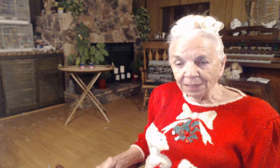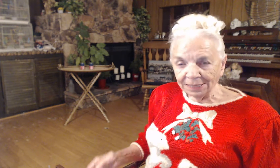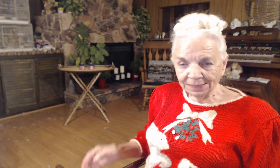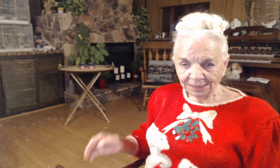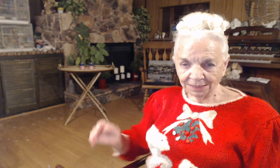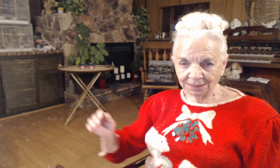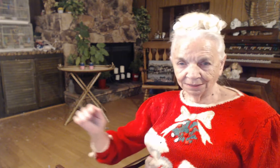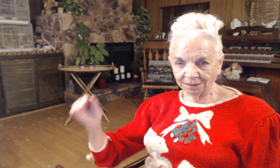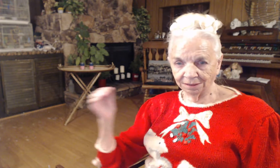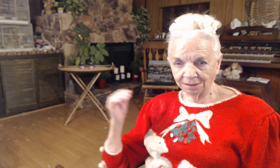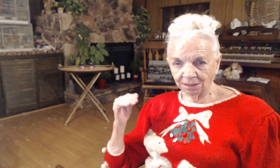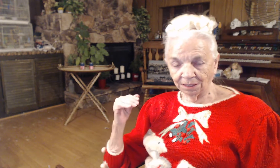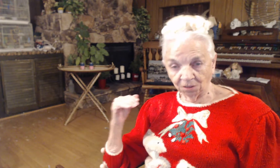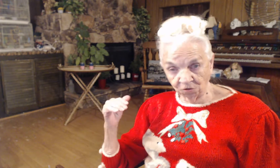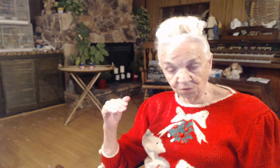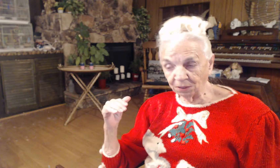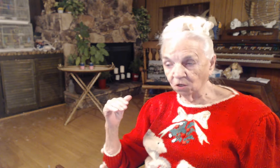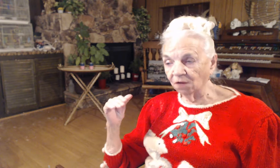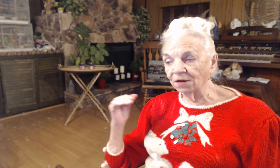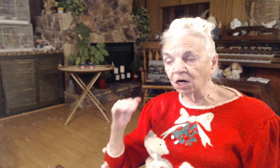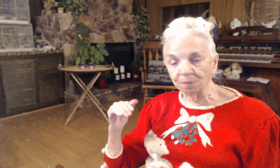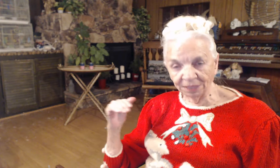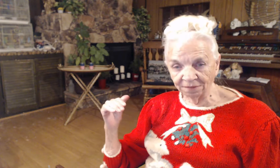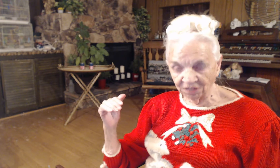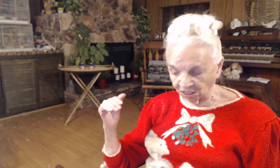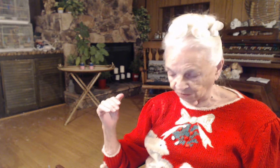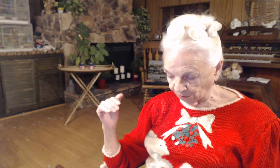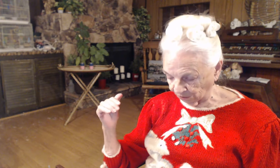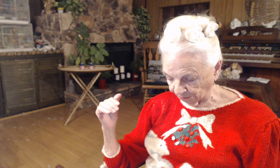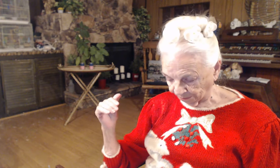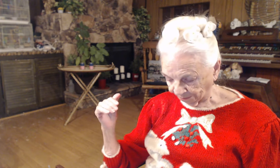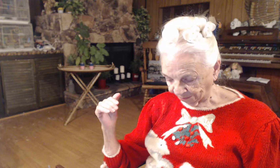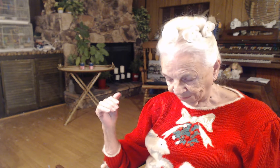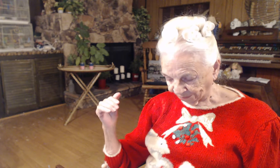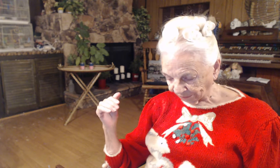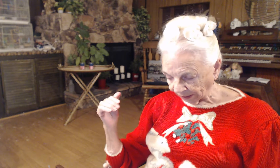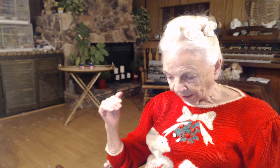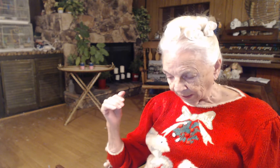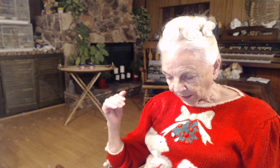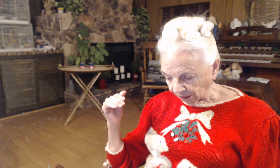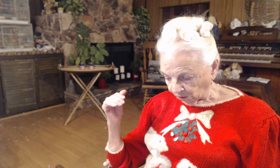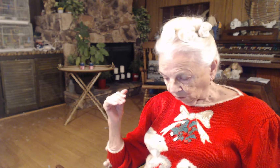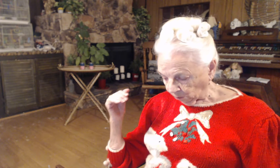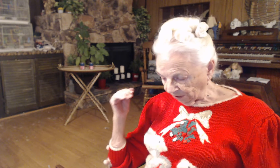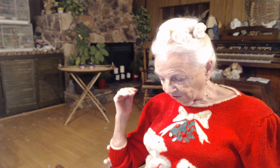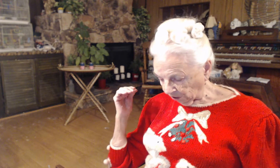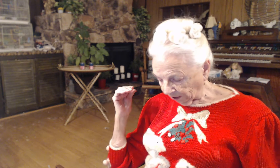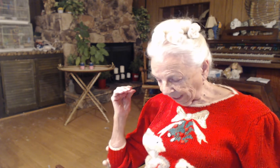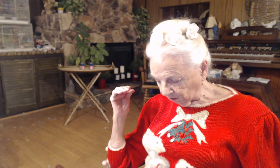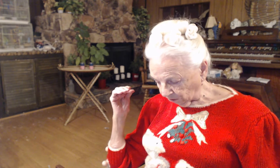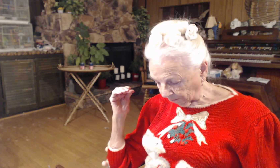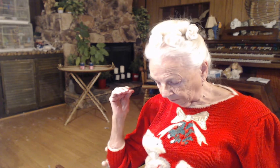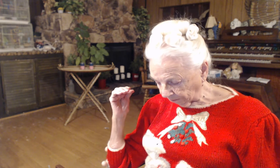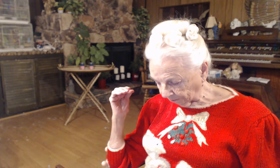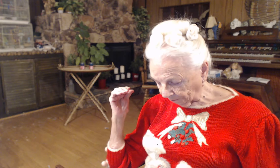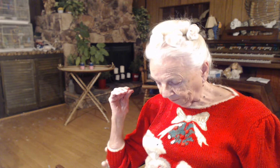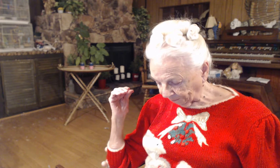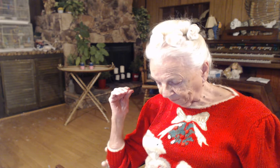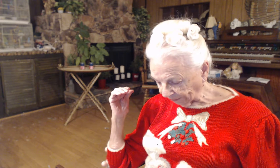it used to be called the harmony of the Gospels. We start out, and